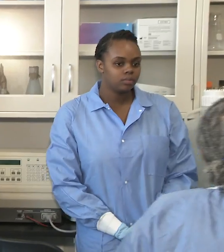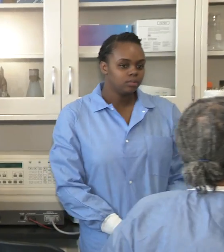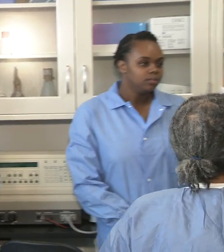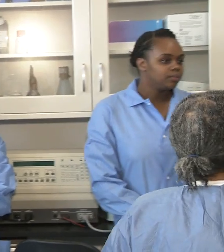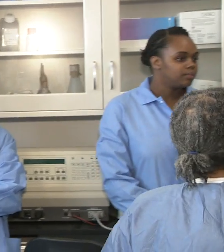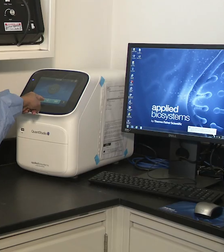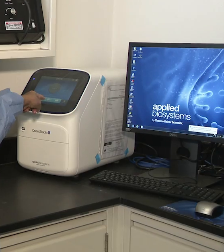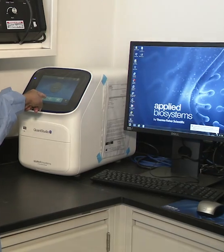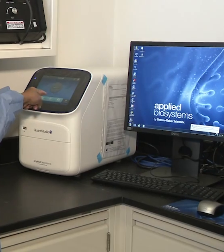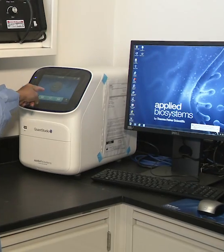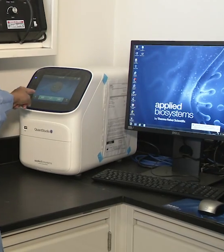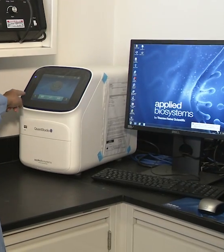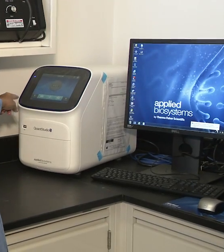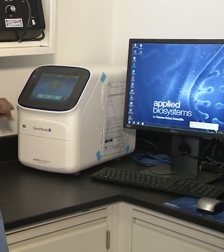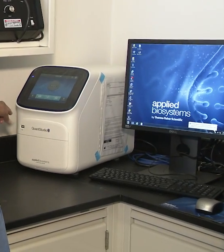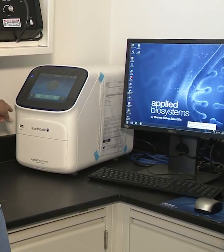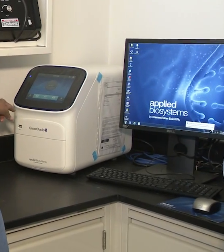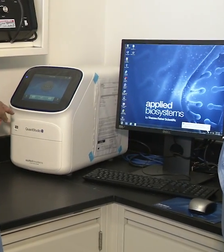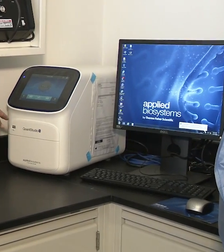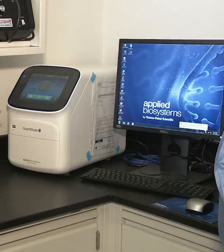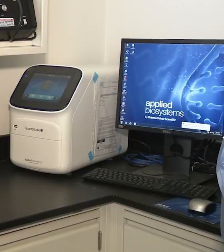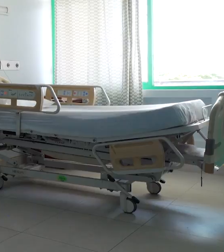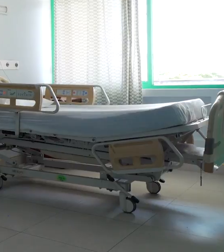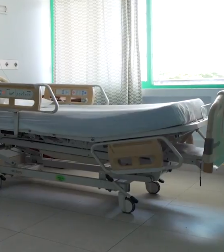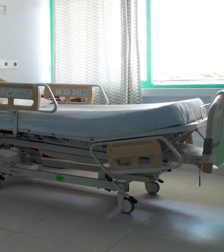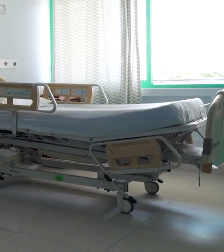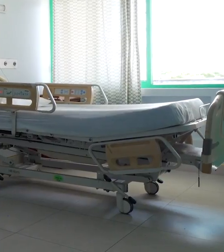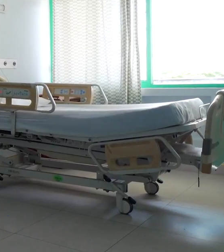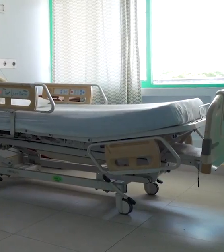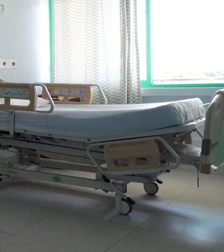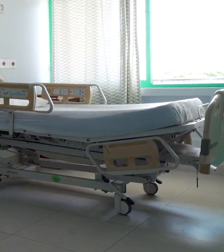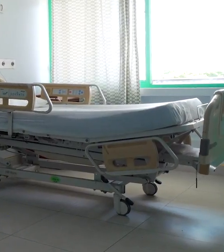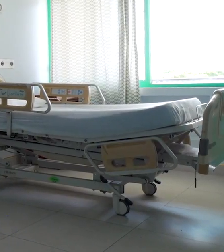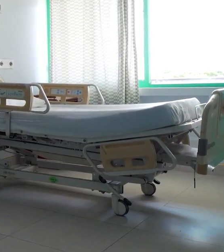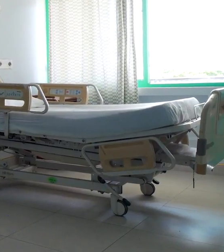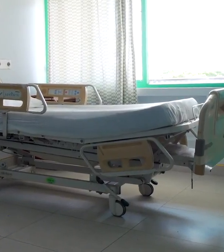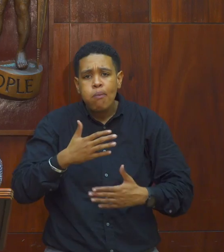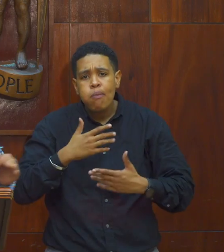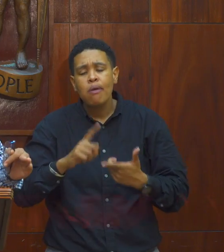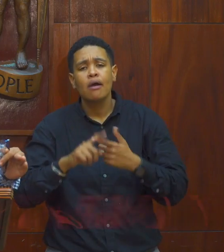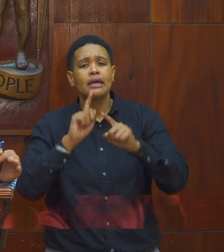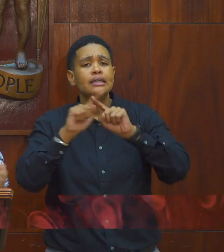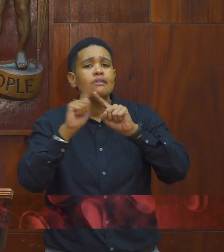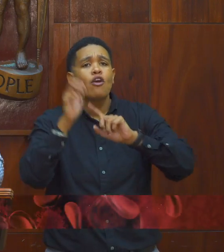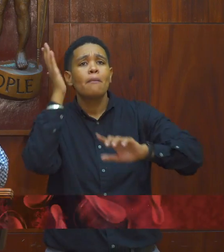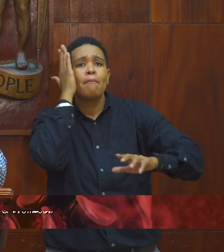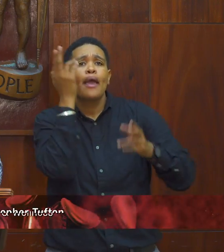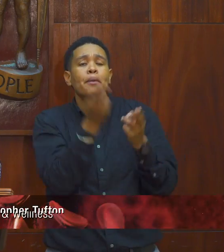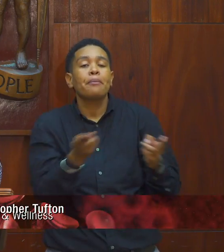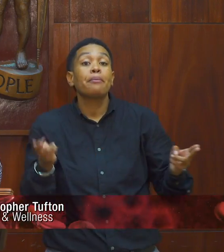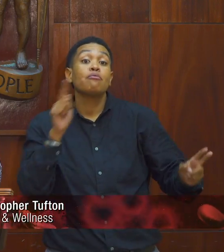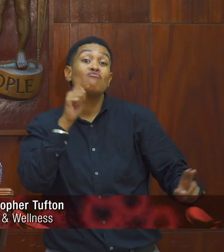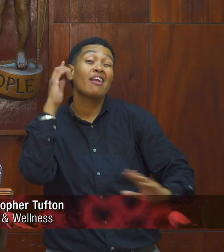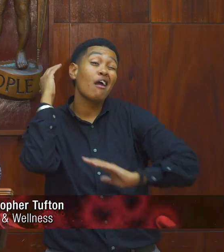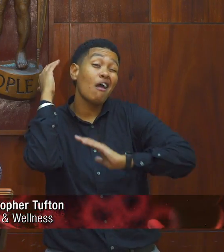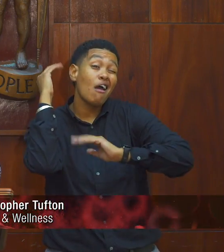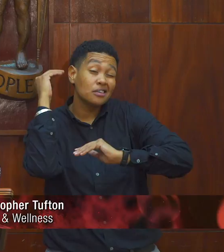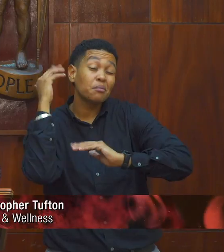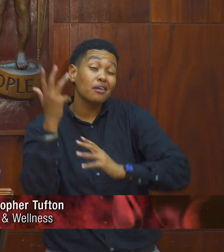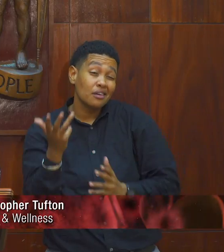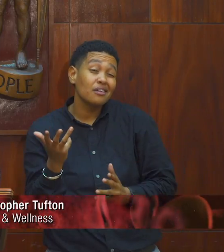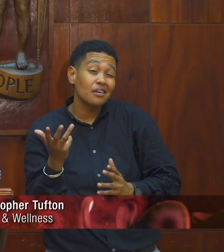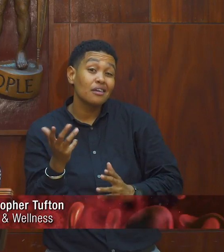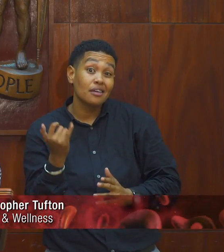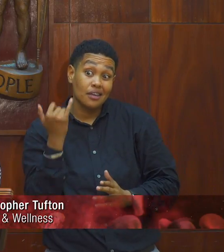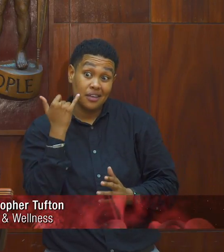medicines, equipment, ventilators, beds, all of this in anticipation that